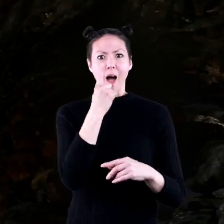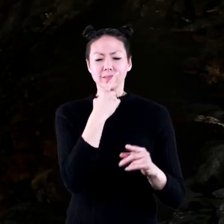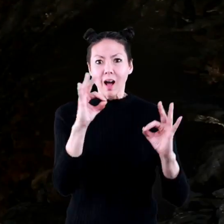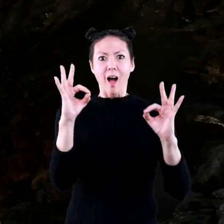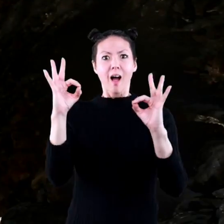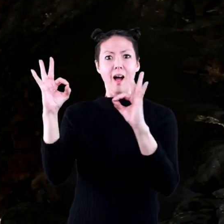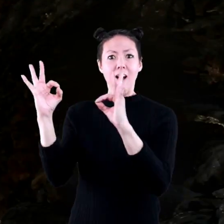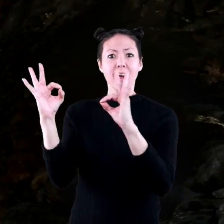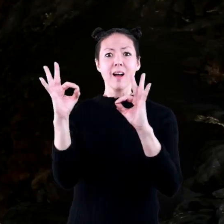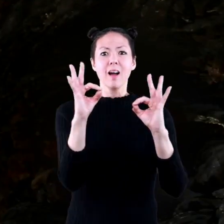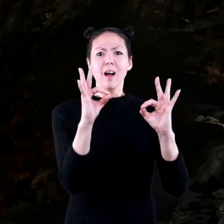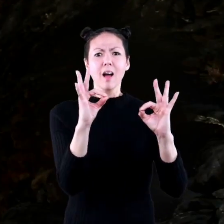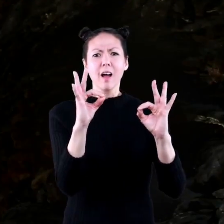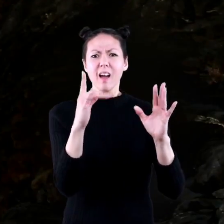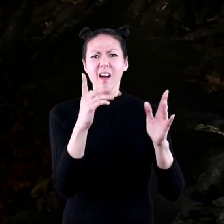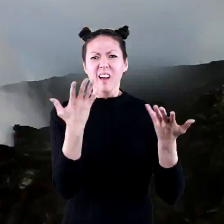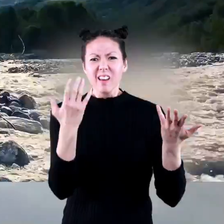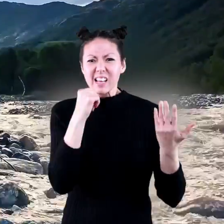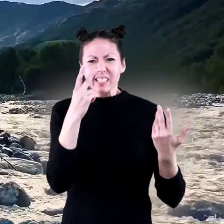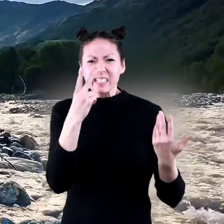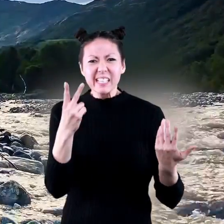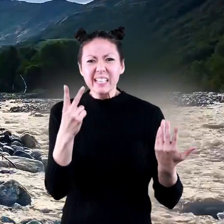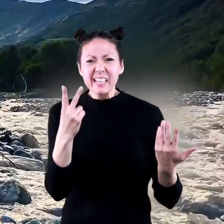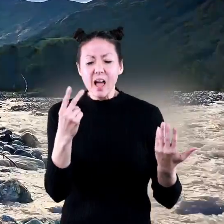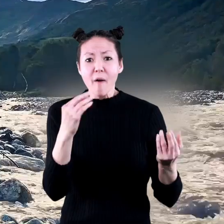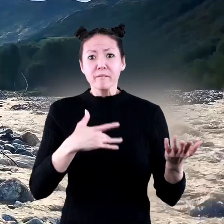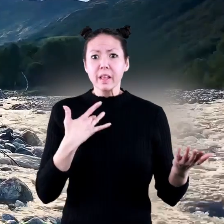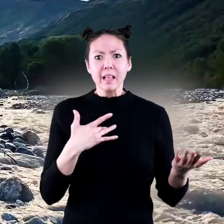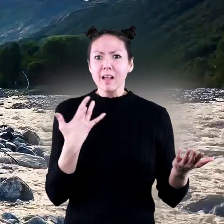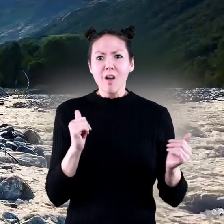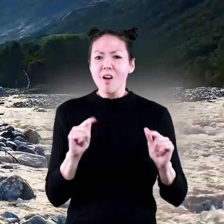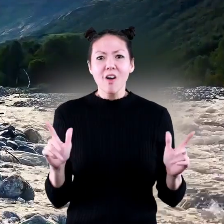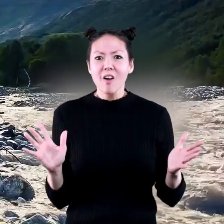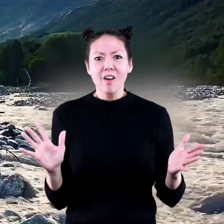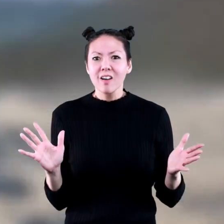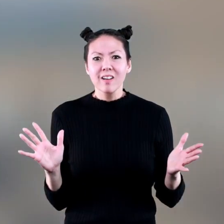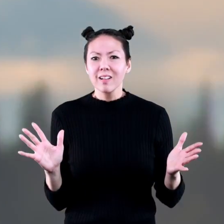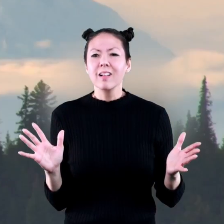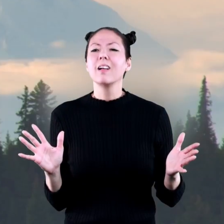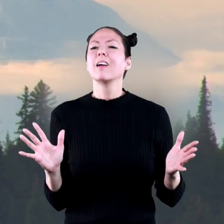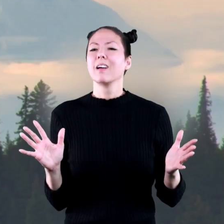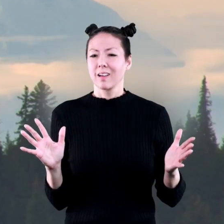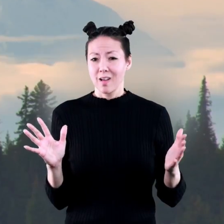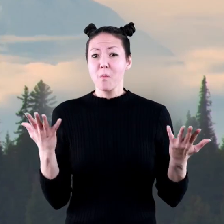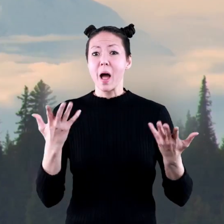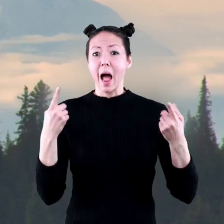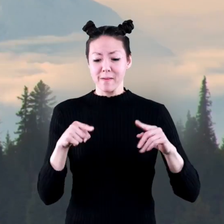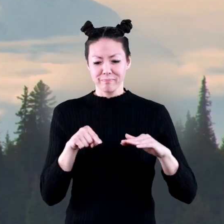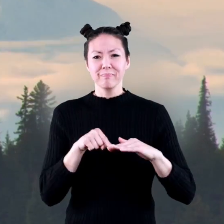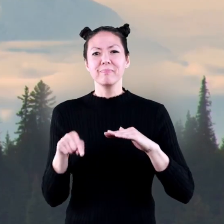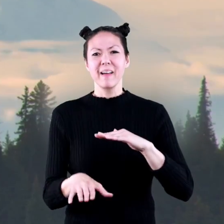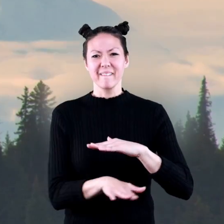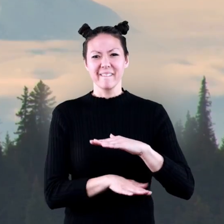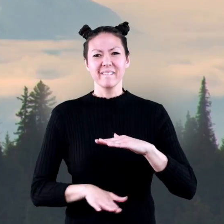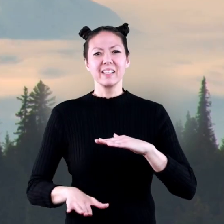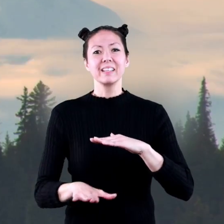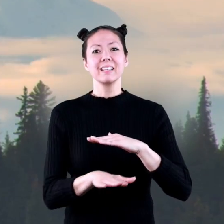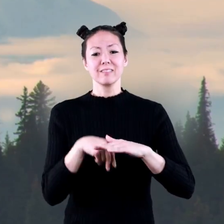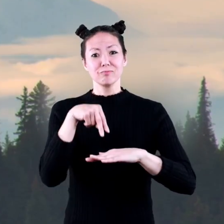eyes, or you may not see or feel it happen at all. But it's happening right now beneath our feet. The earth is